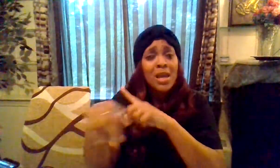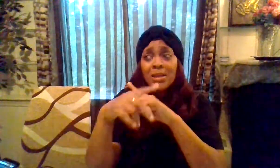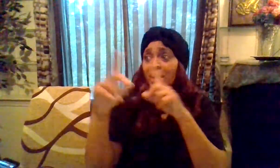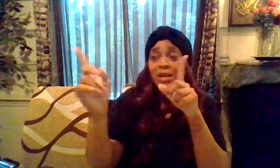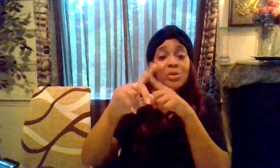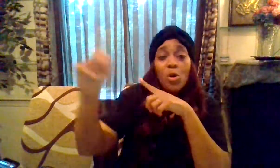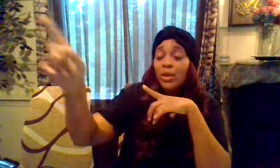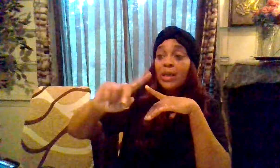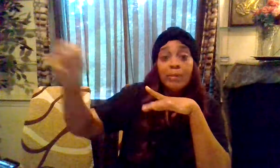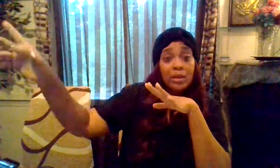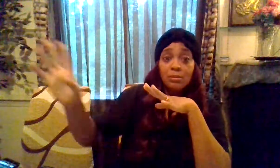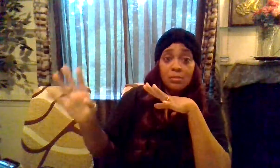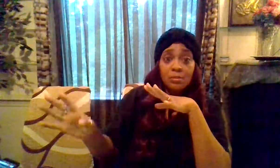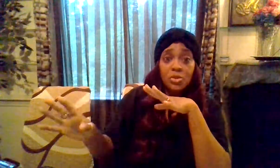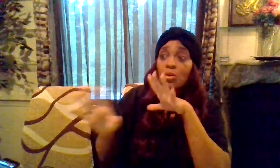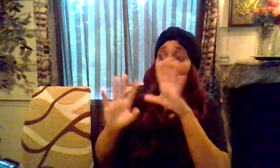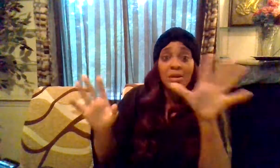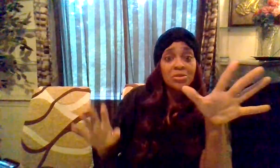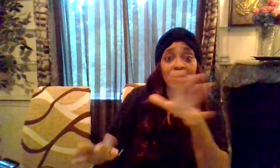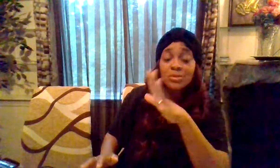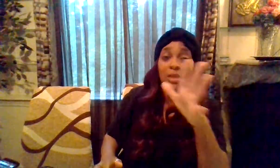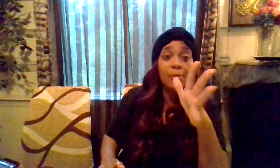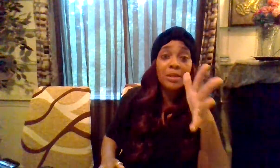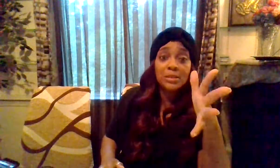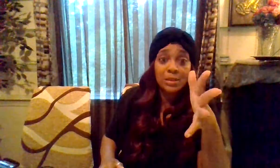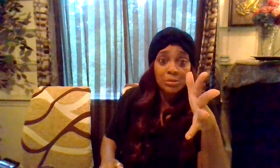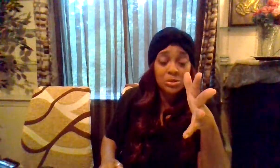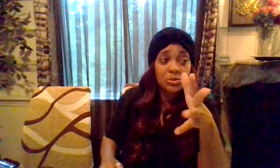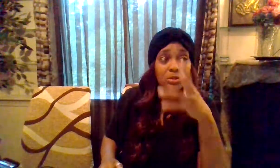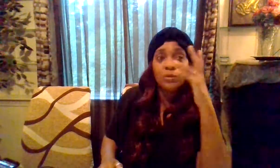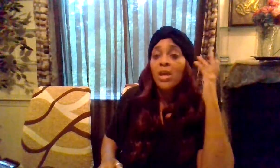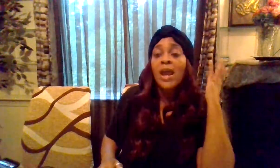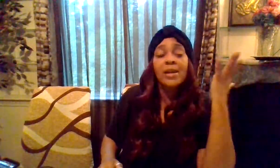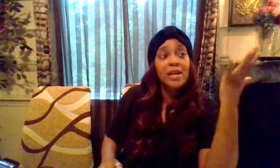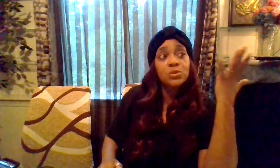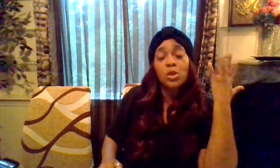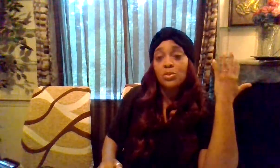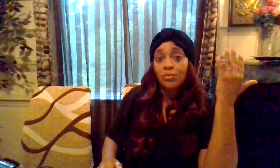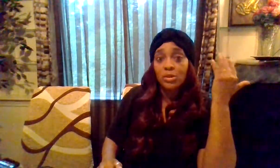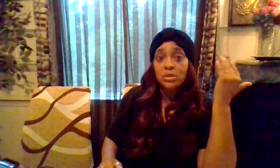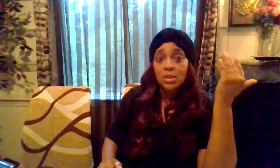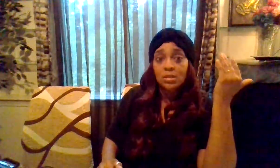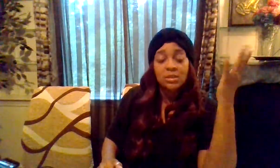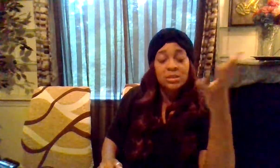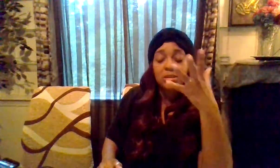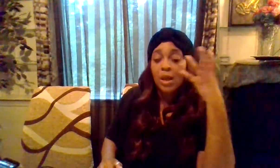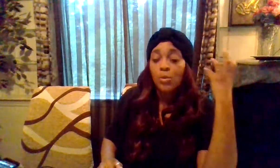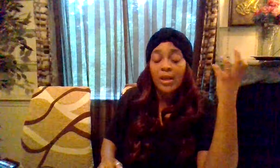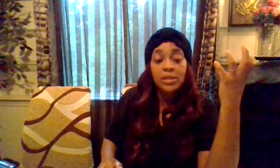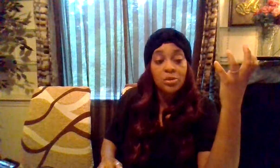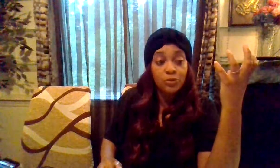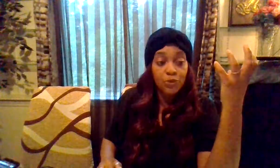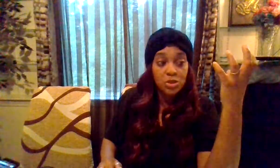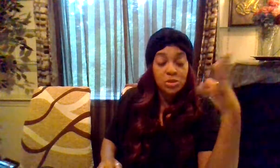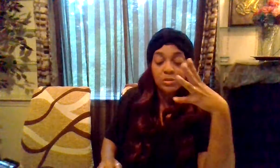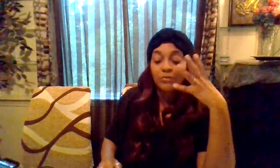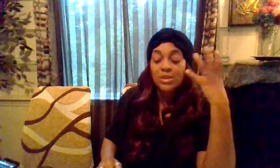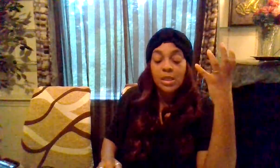there ain't no limit you allow yourself to stop placing limits on yourself and that's what universe is telling us because it's like when i get those visions of seeing